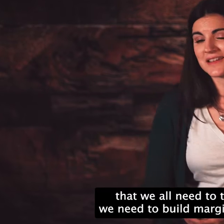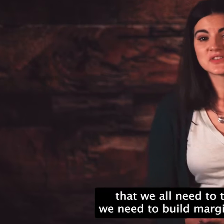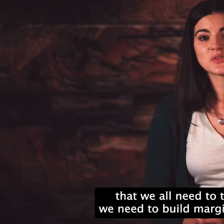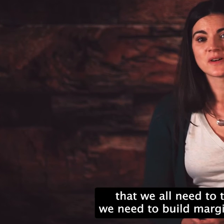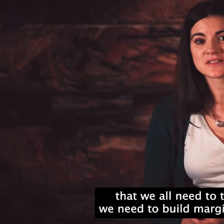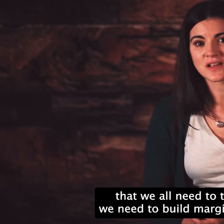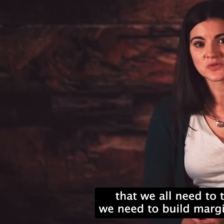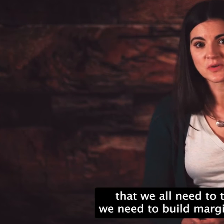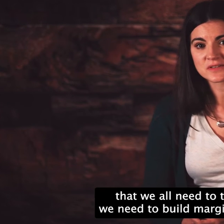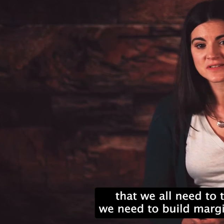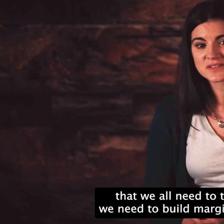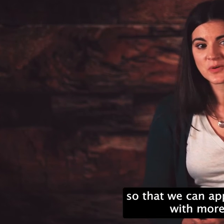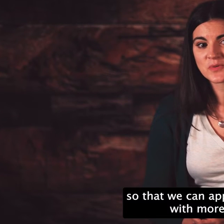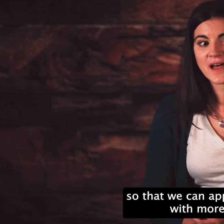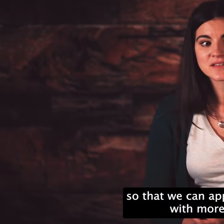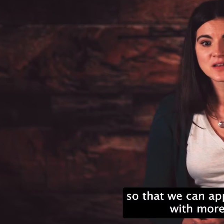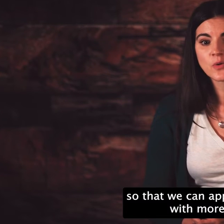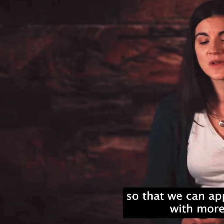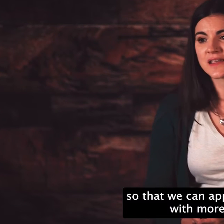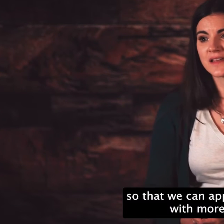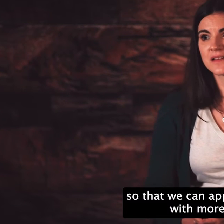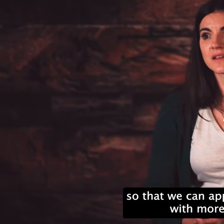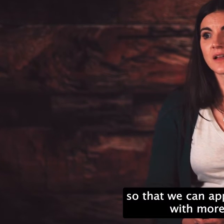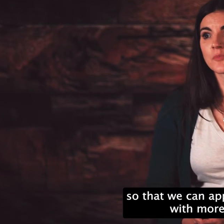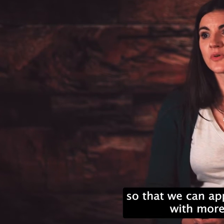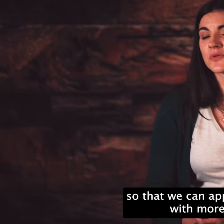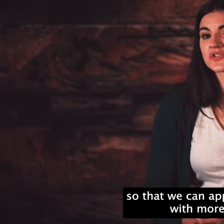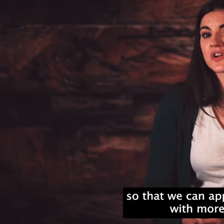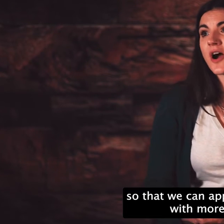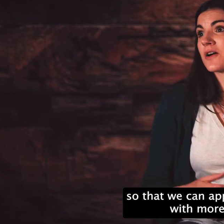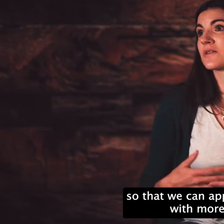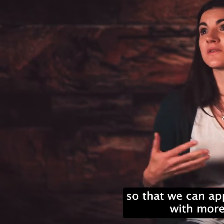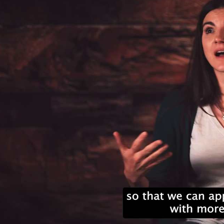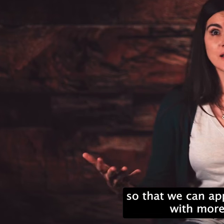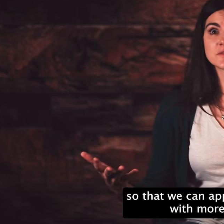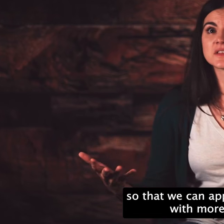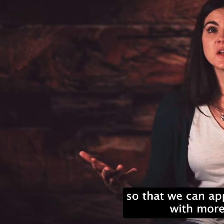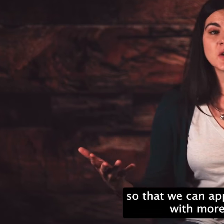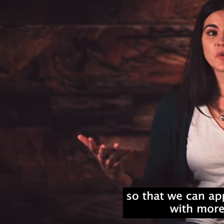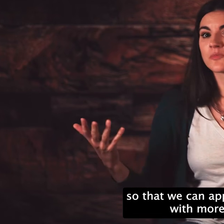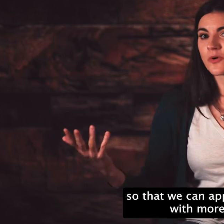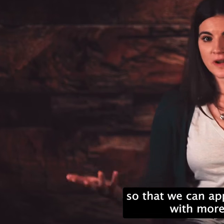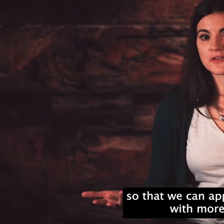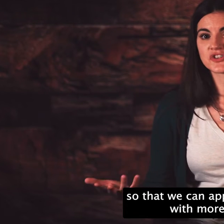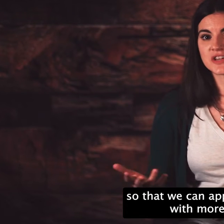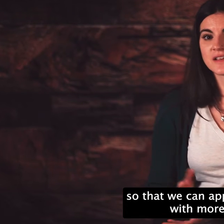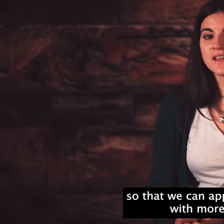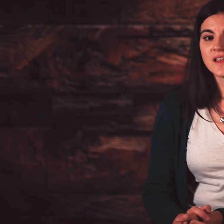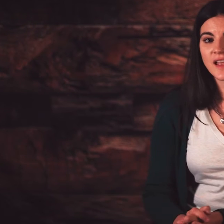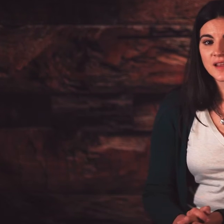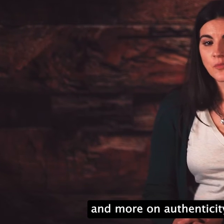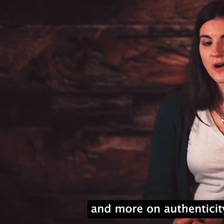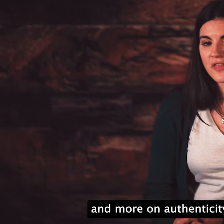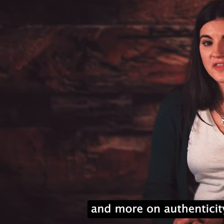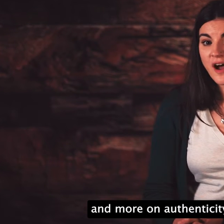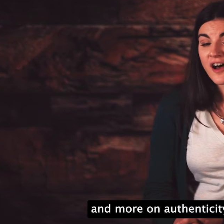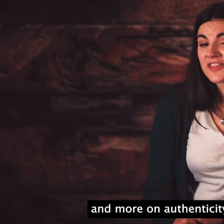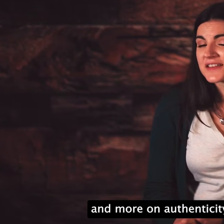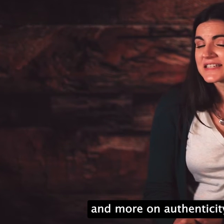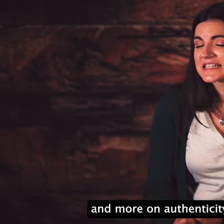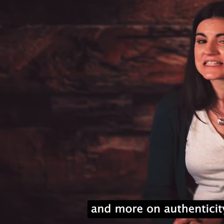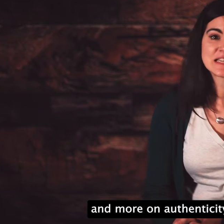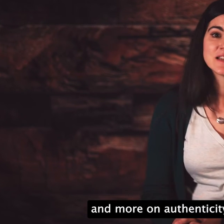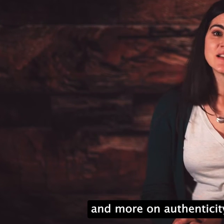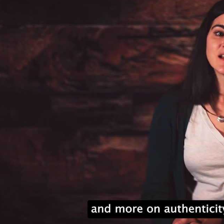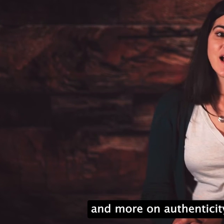margin into our schedules so that we can approach our lives with more energy and more on